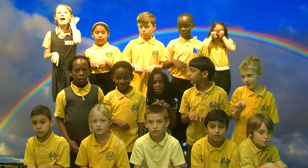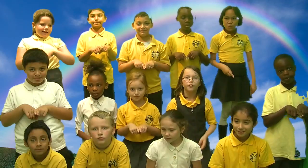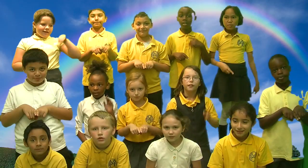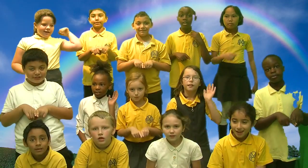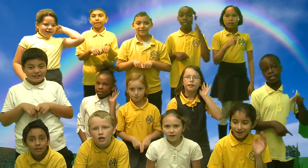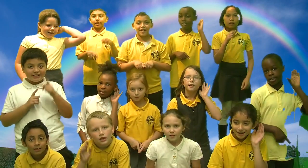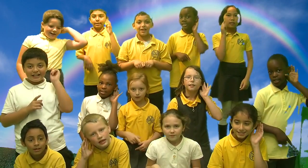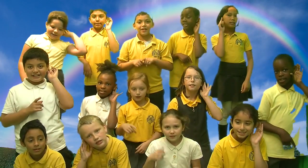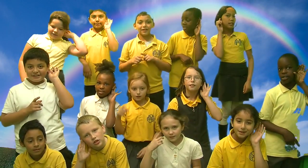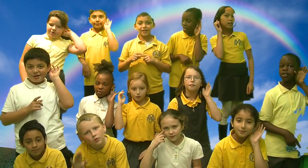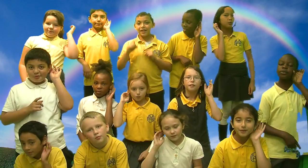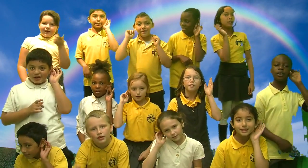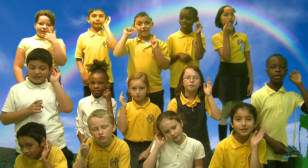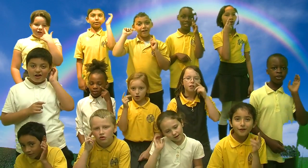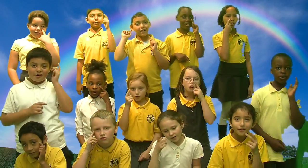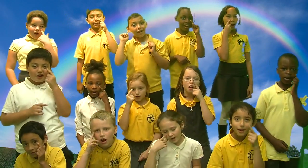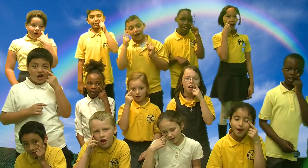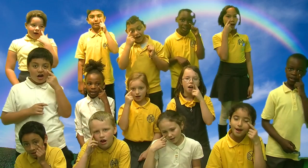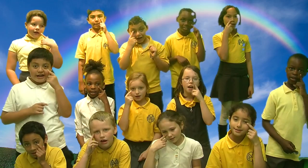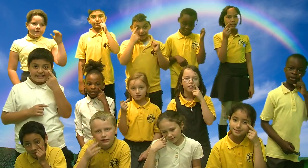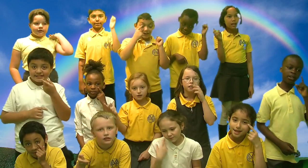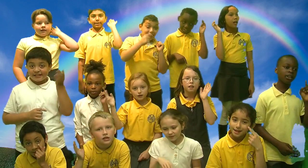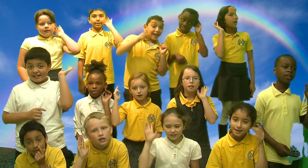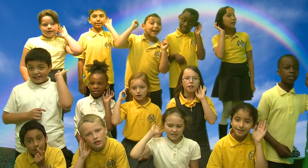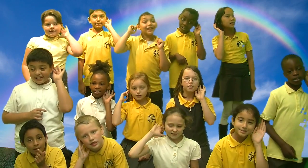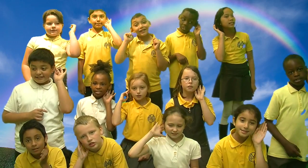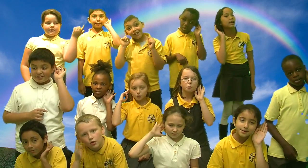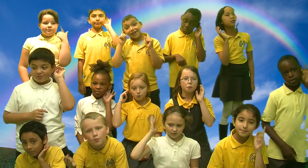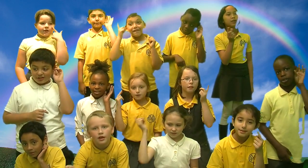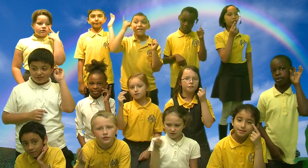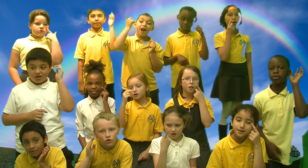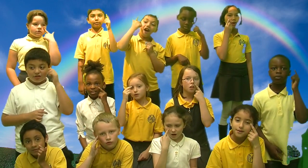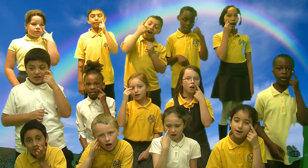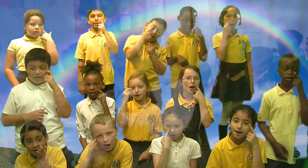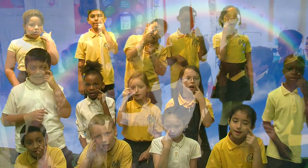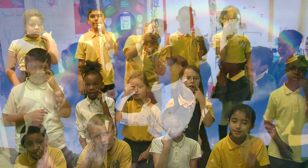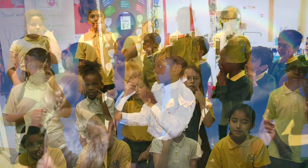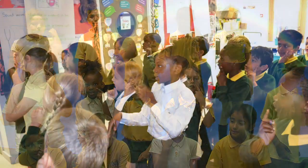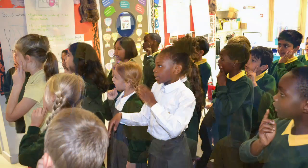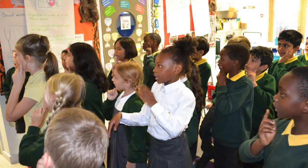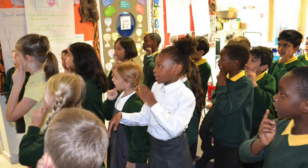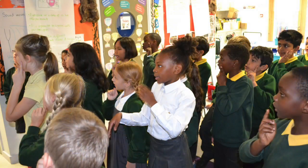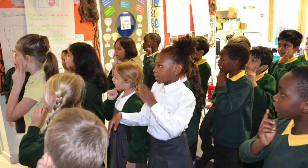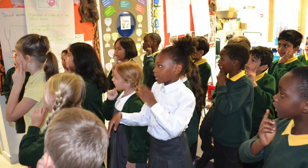Listen with your eyes, listen with your eyes and sing